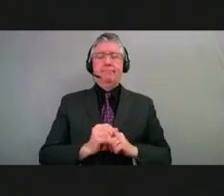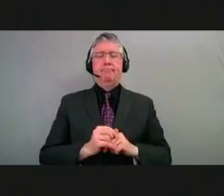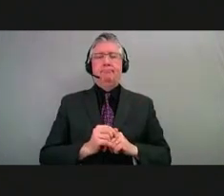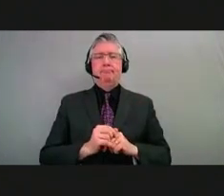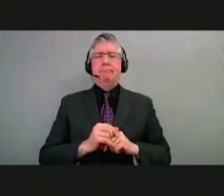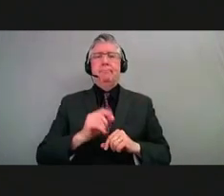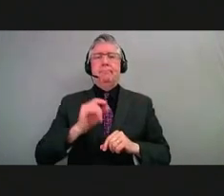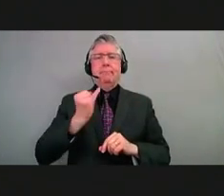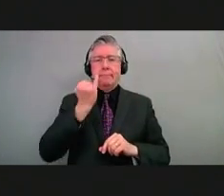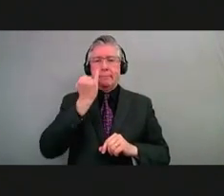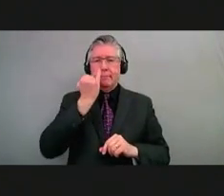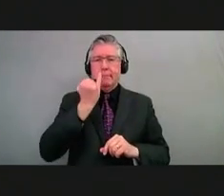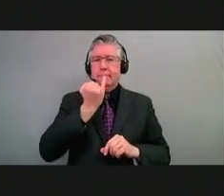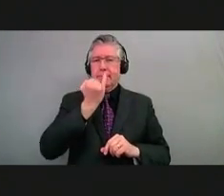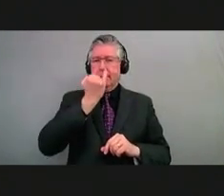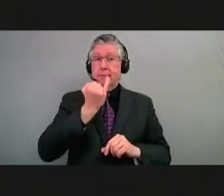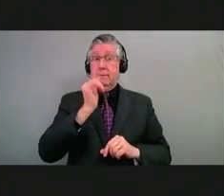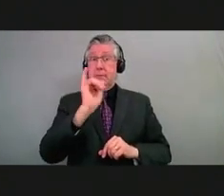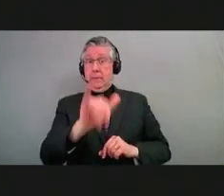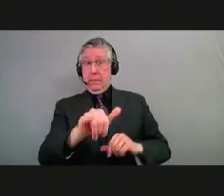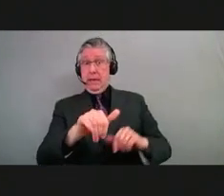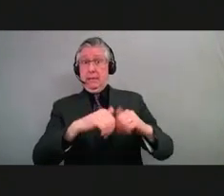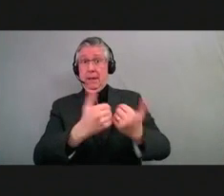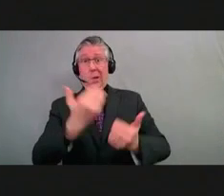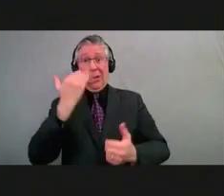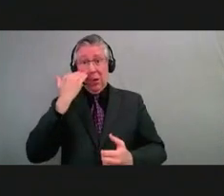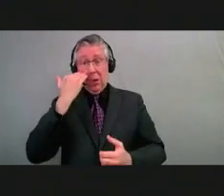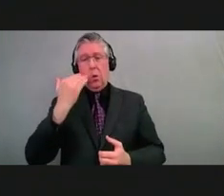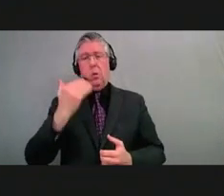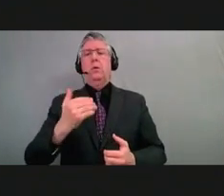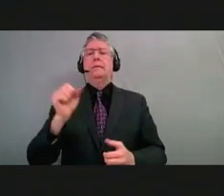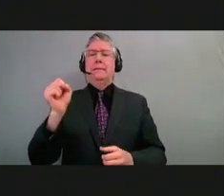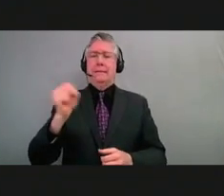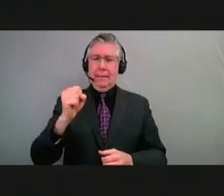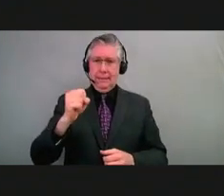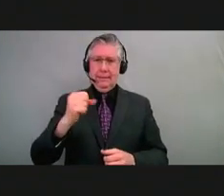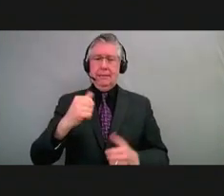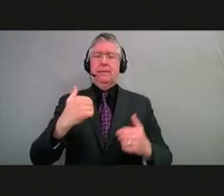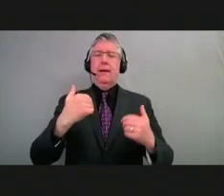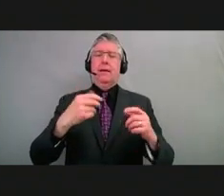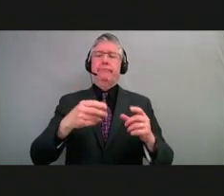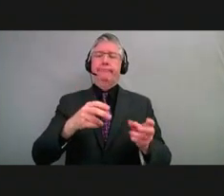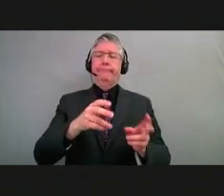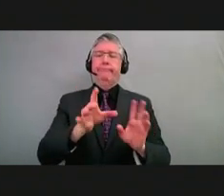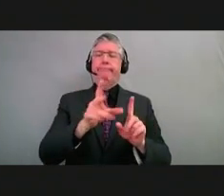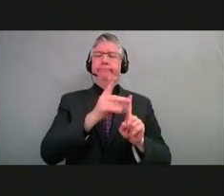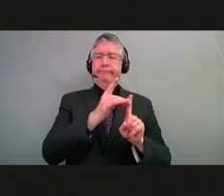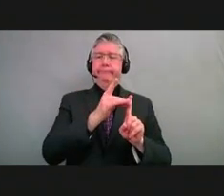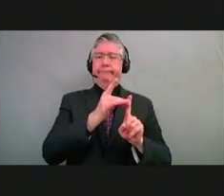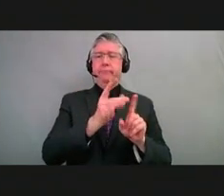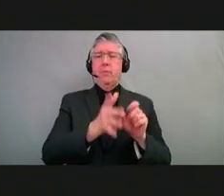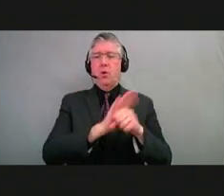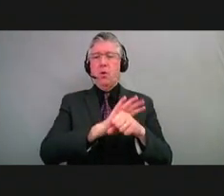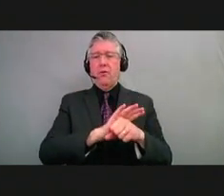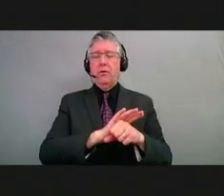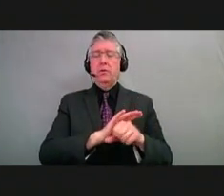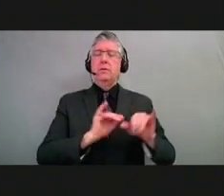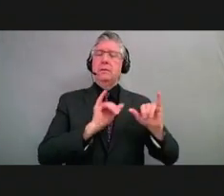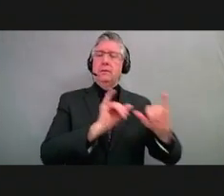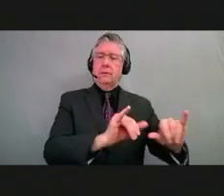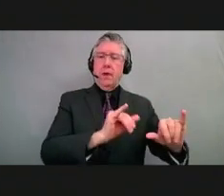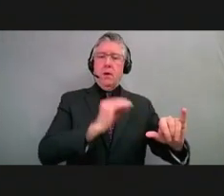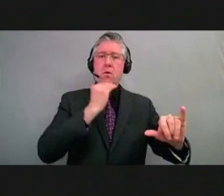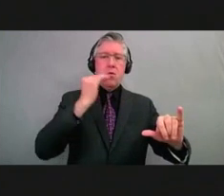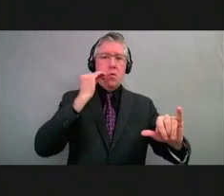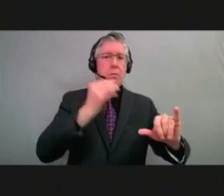know when they have COVID and have the ability to stay home to prevent spreading it to others. One of the key